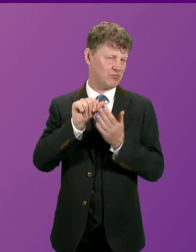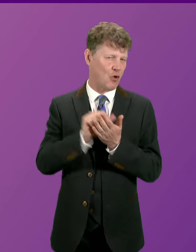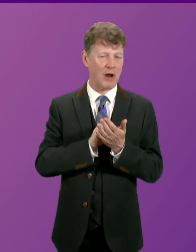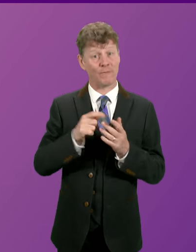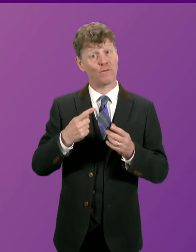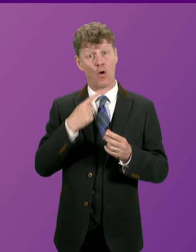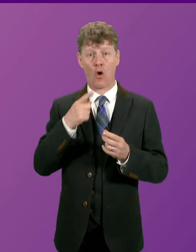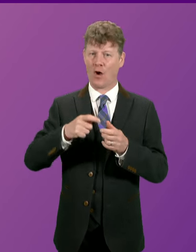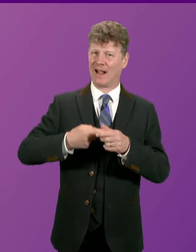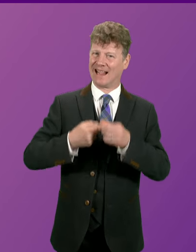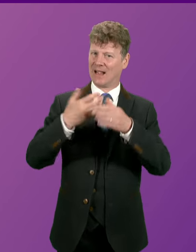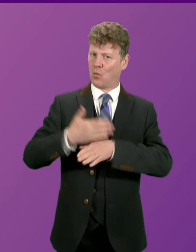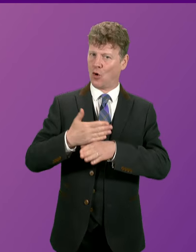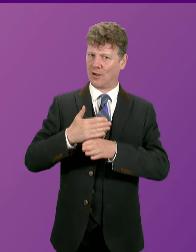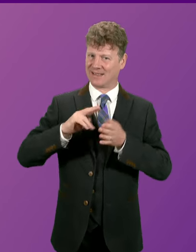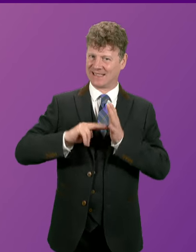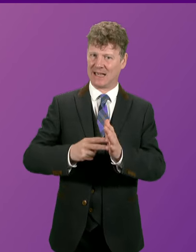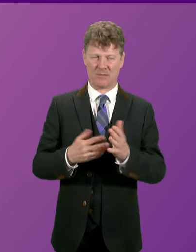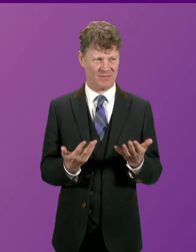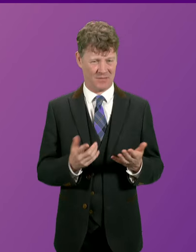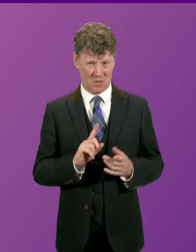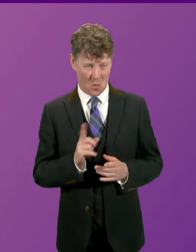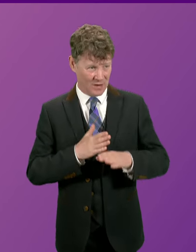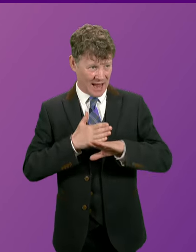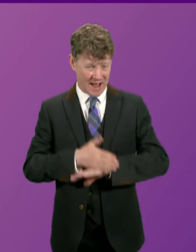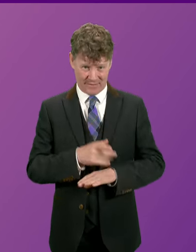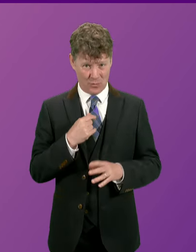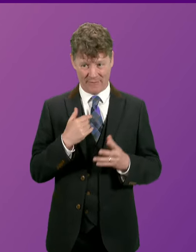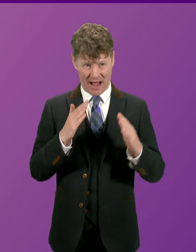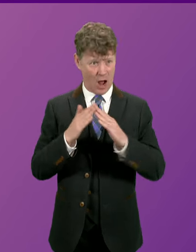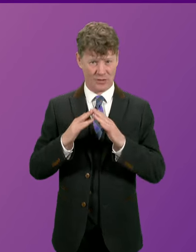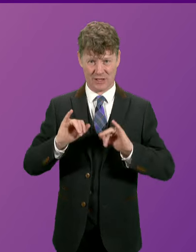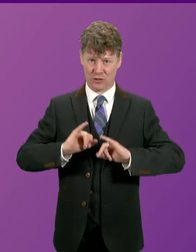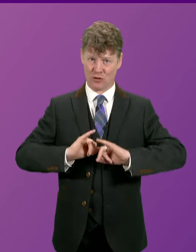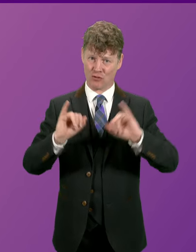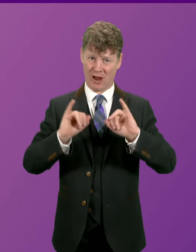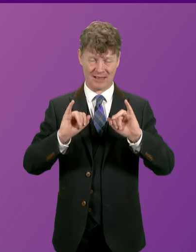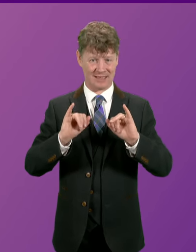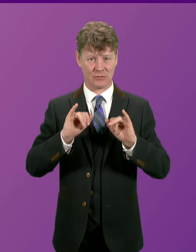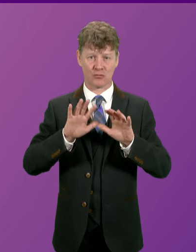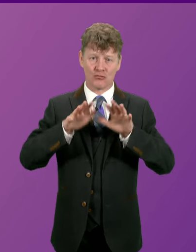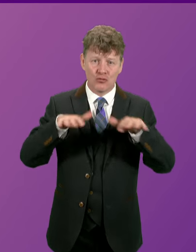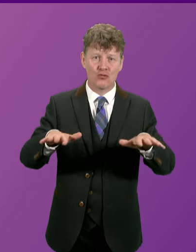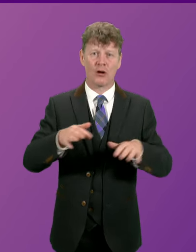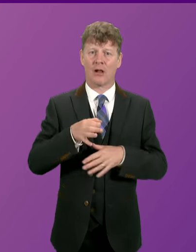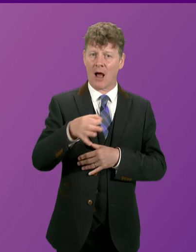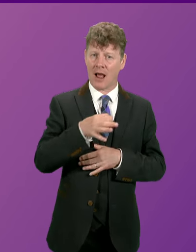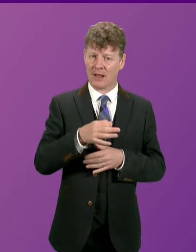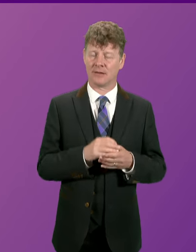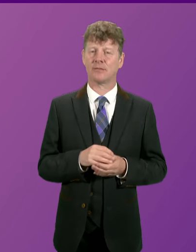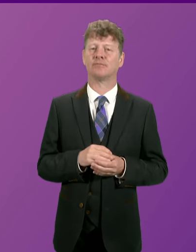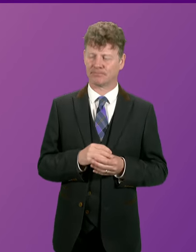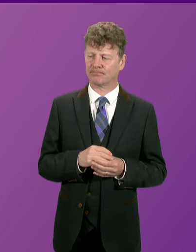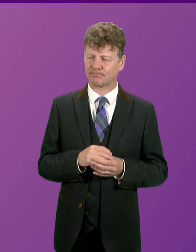update on what efforts will be made to address the housing crisis in rural and island areas? First Minister. From